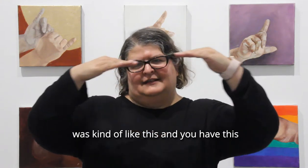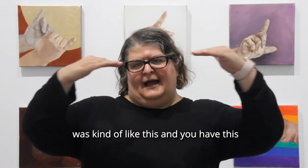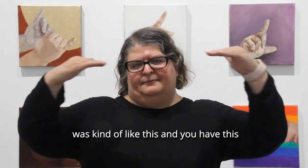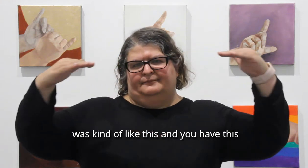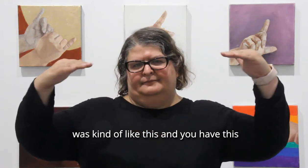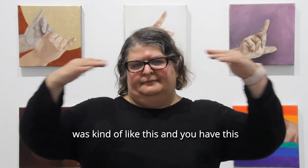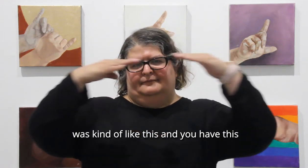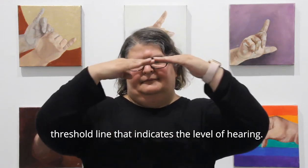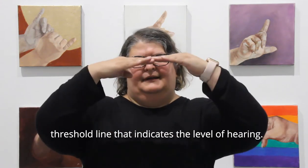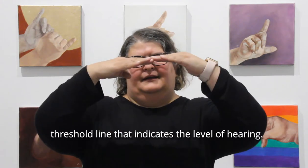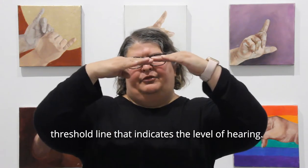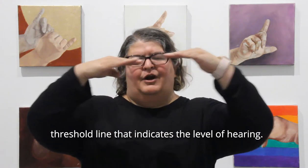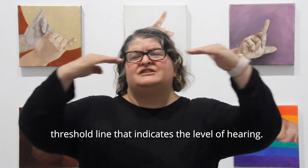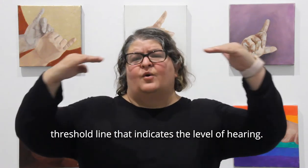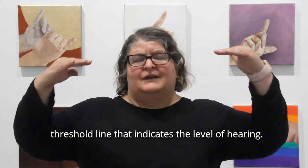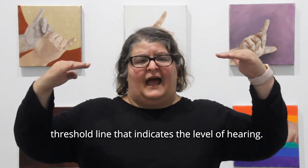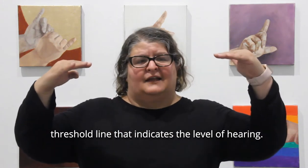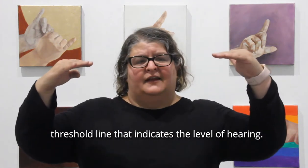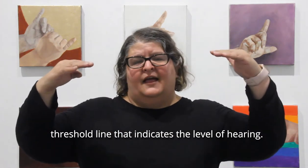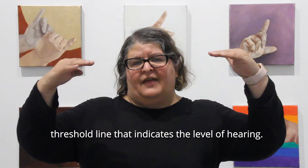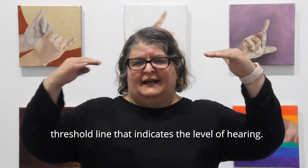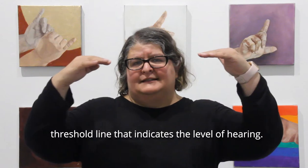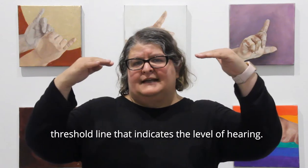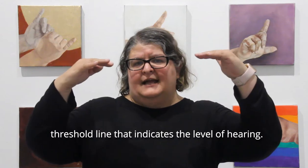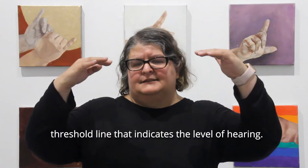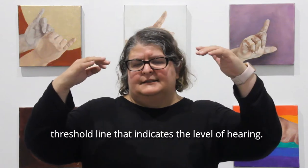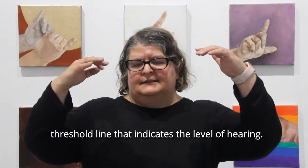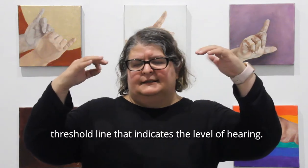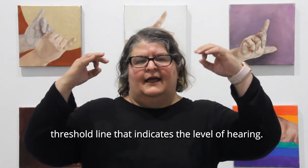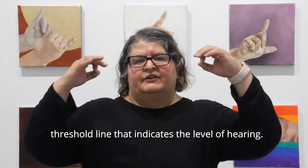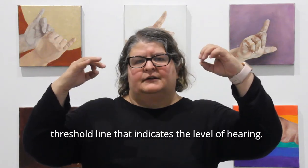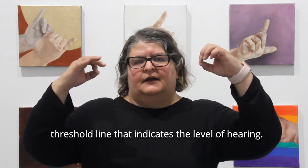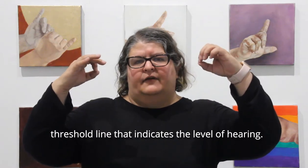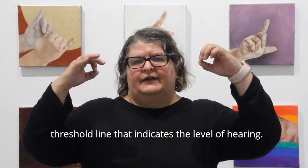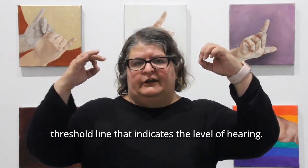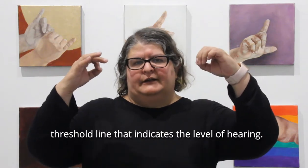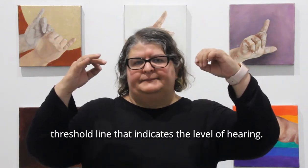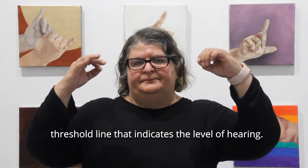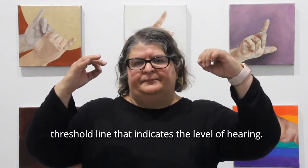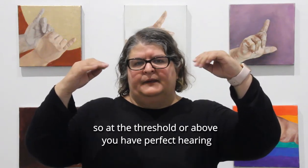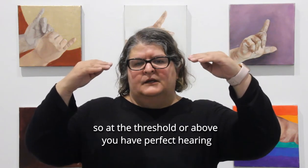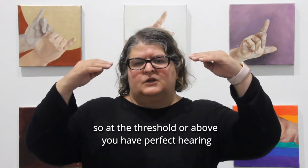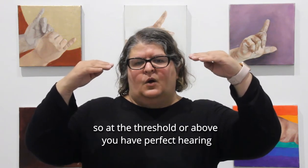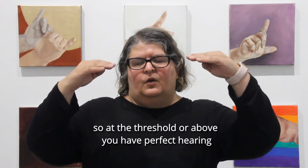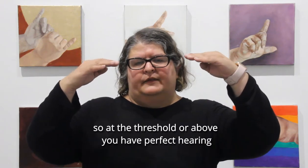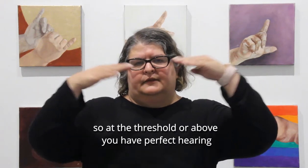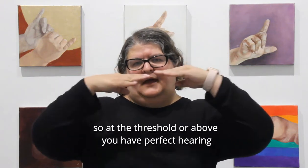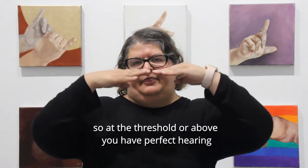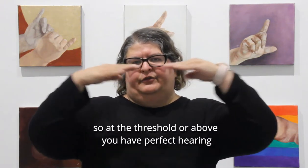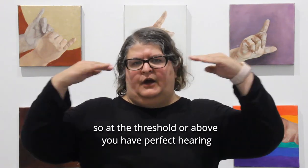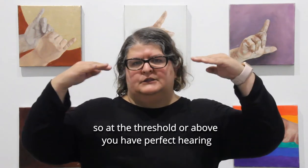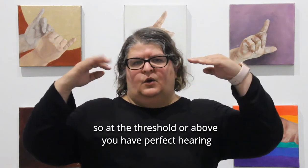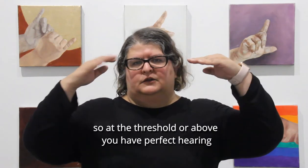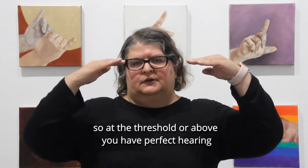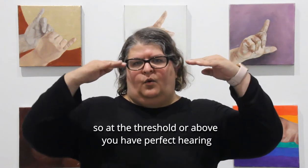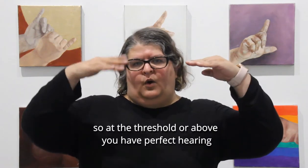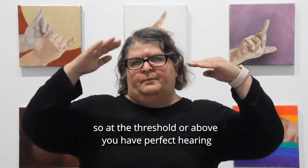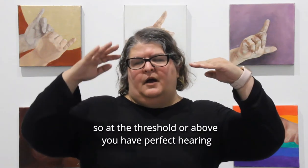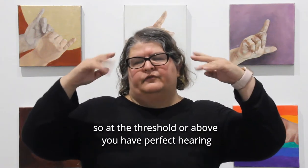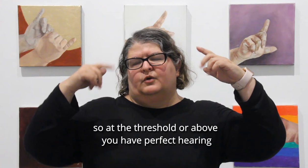threshold line that indicates the level of hearing. So at the threshold or above, you